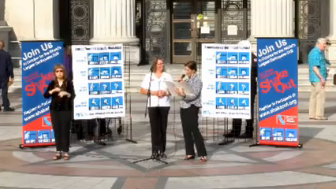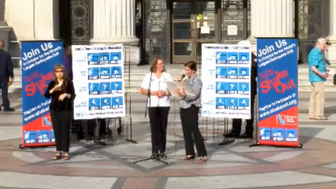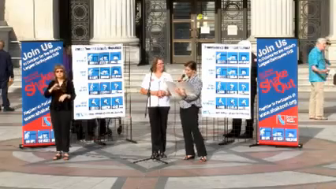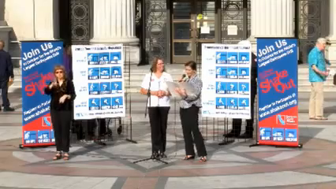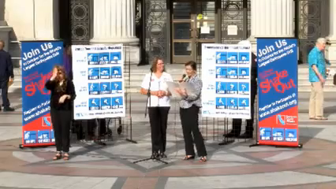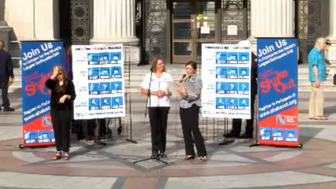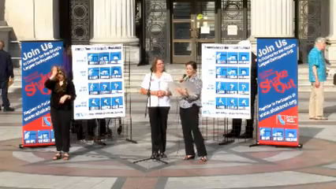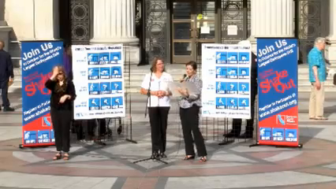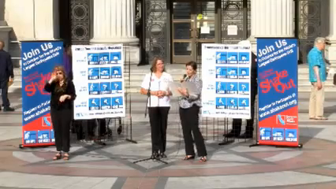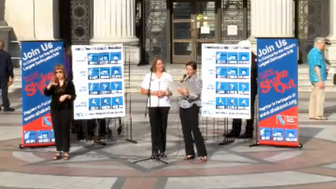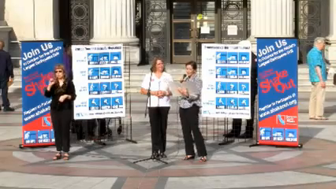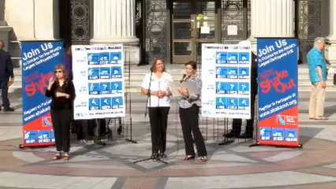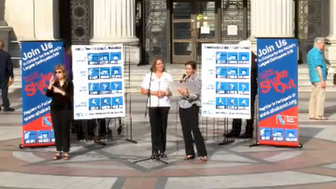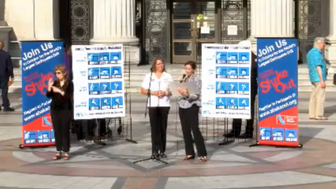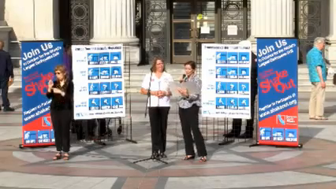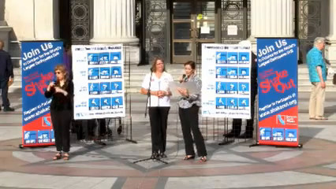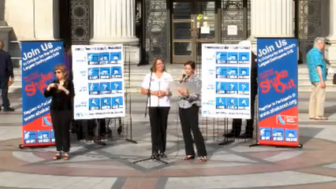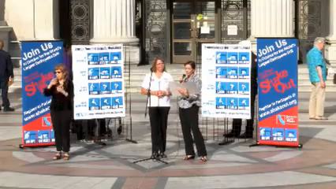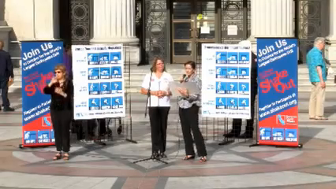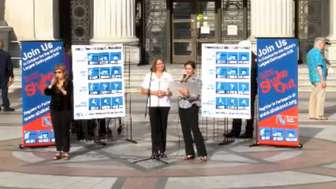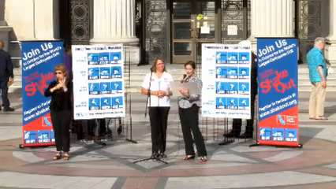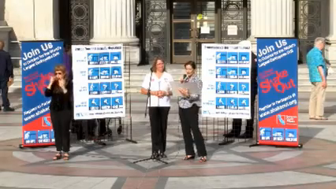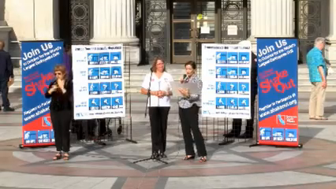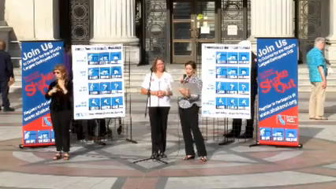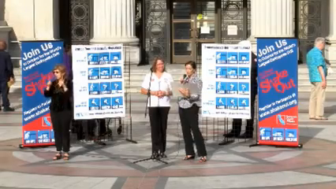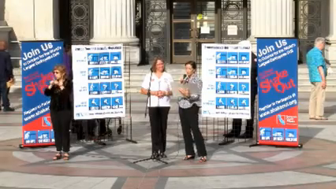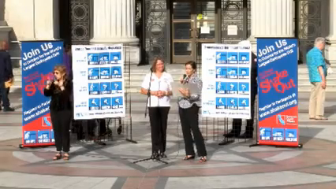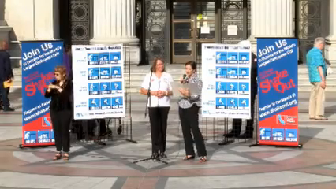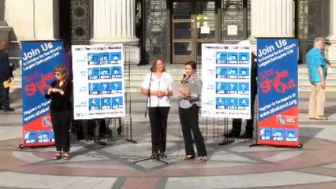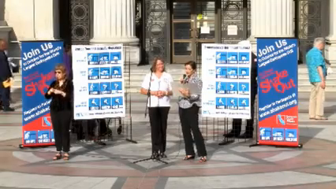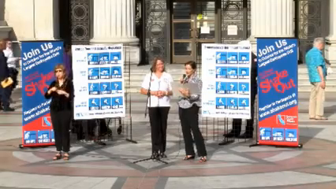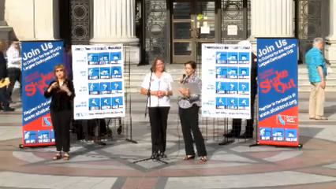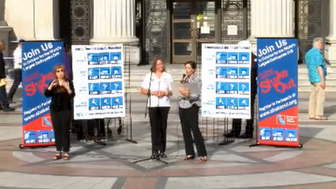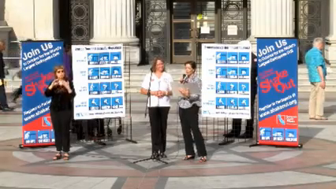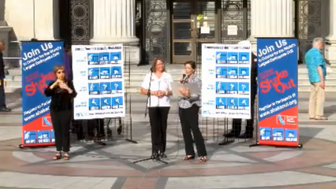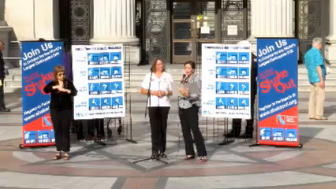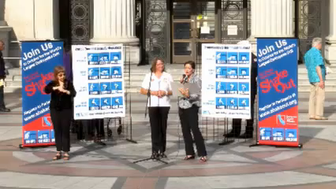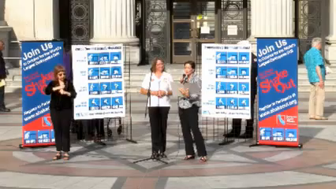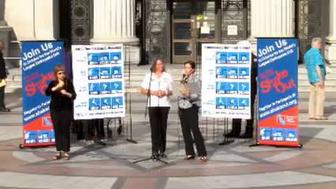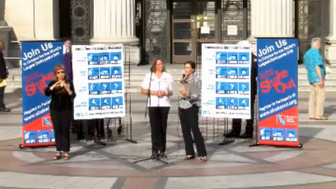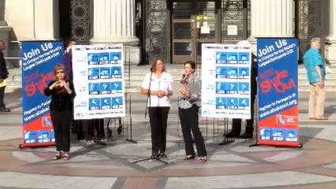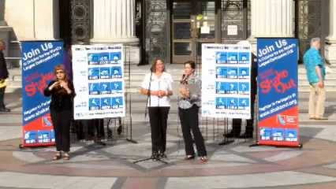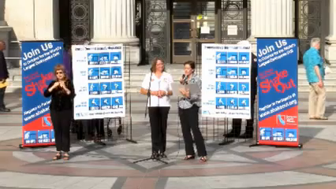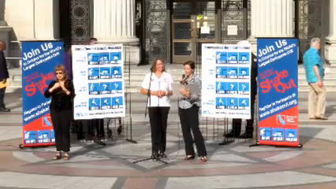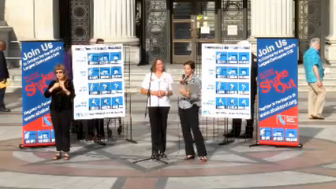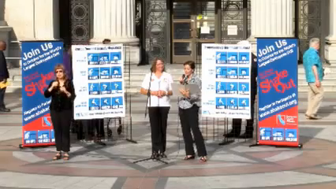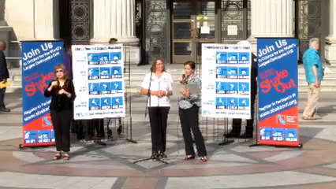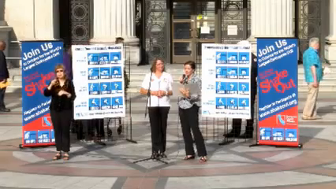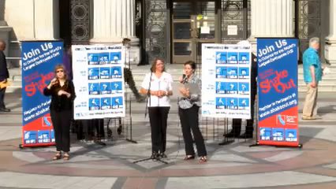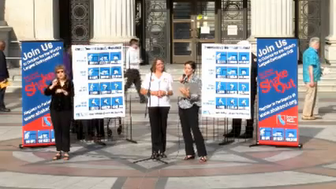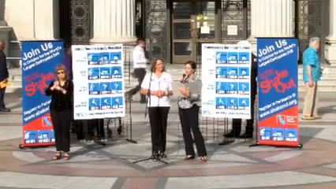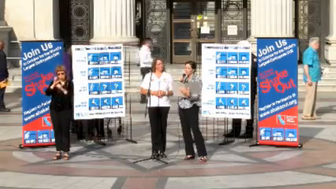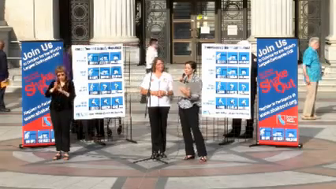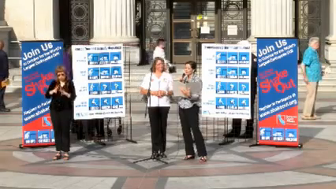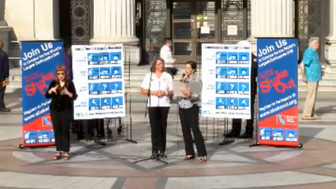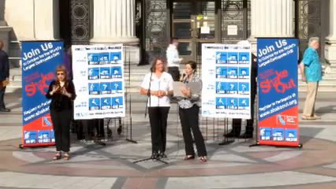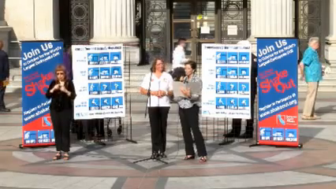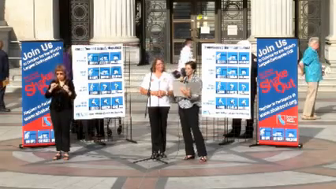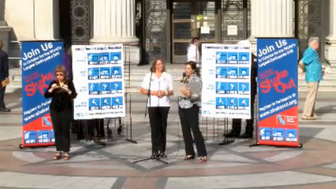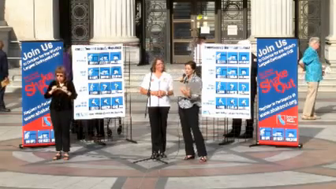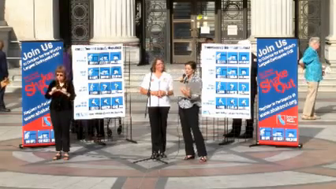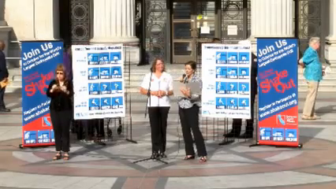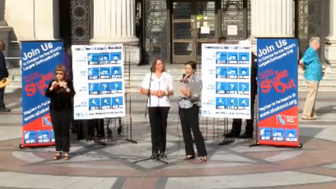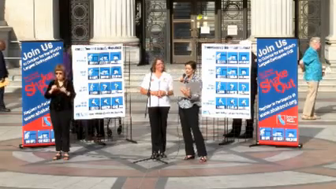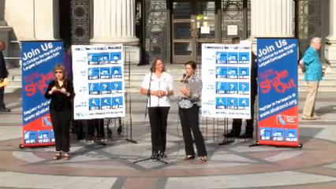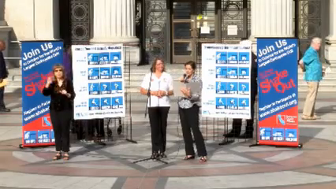program and whereas the protection of city of Oakland employees will allow them to facilitate continuity of